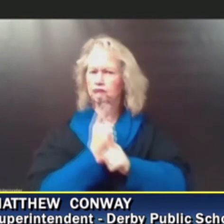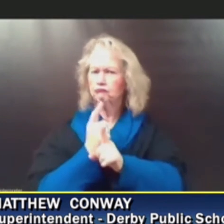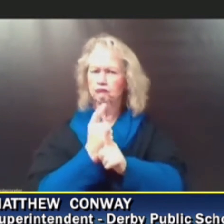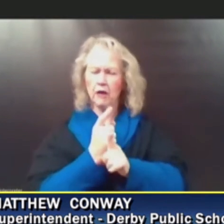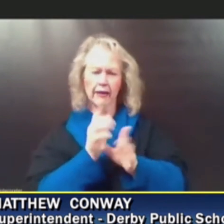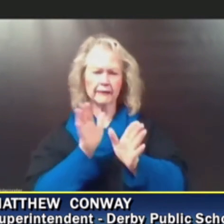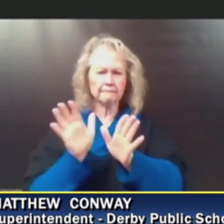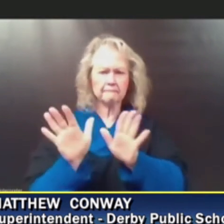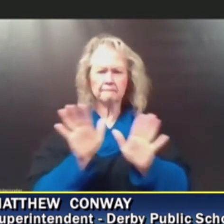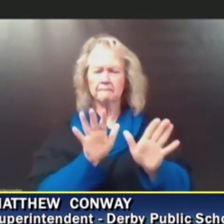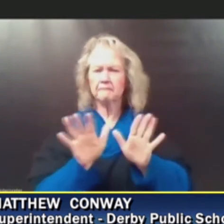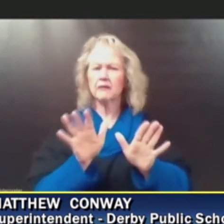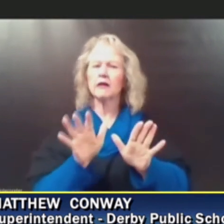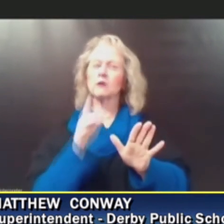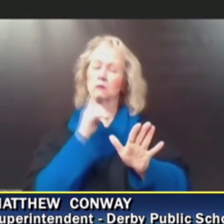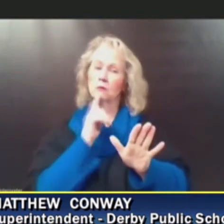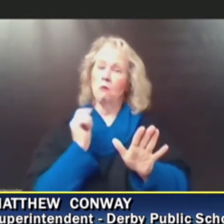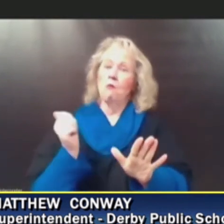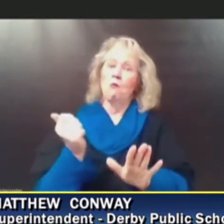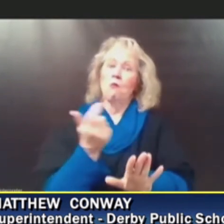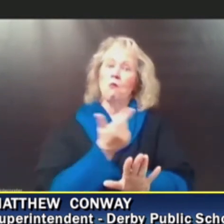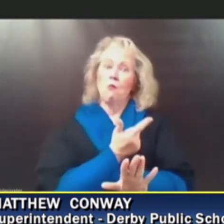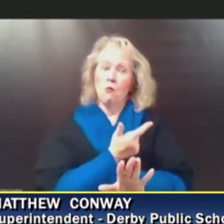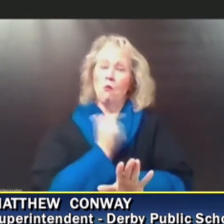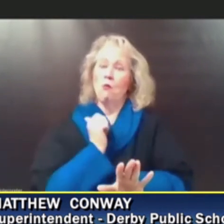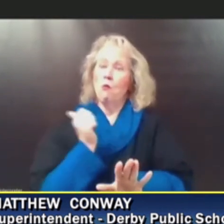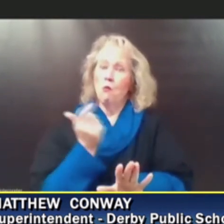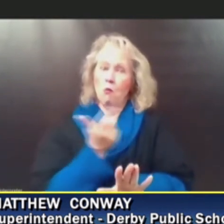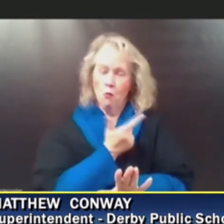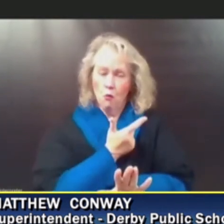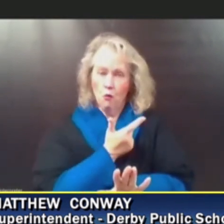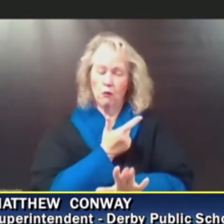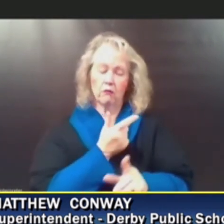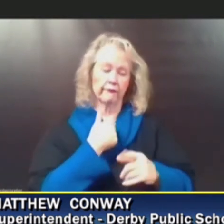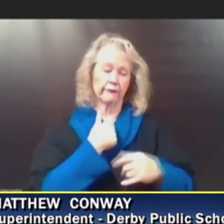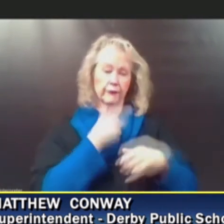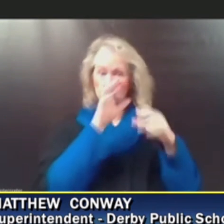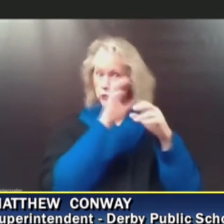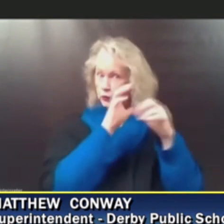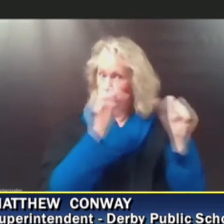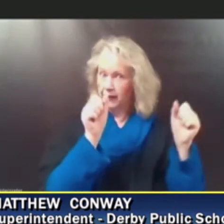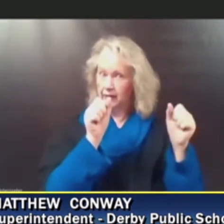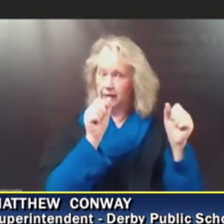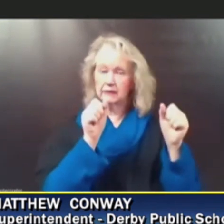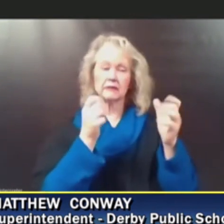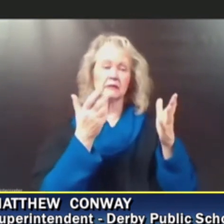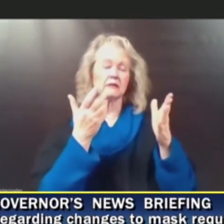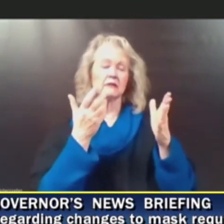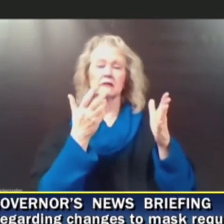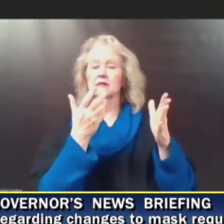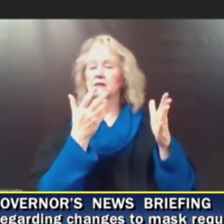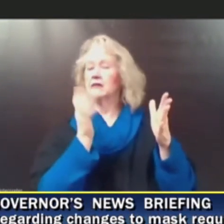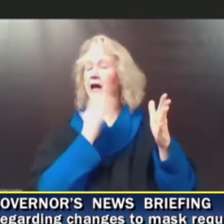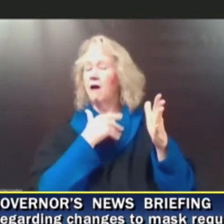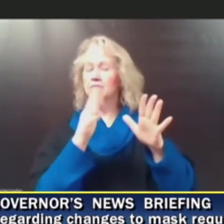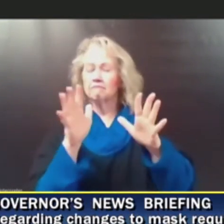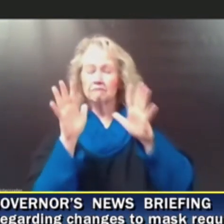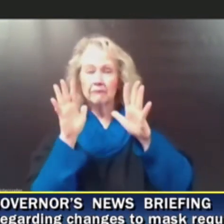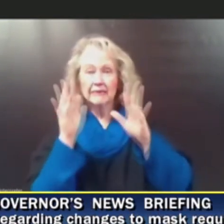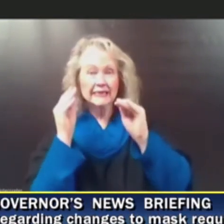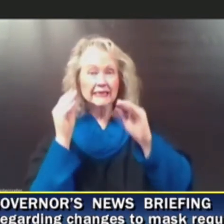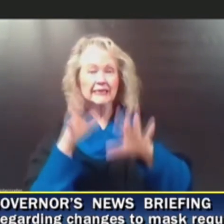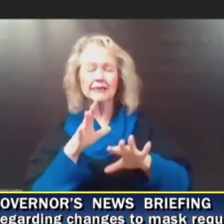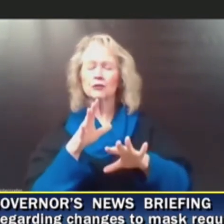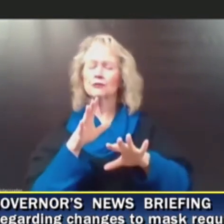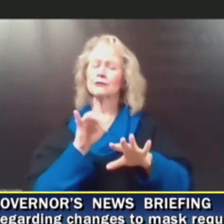so that all of us as superintendents for our amazing, amazing teachers, our incredible